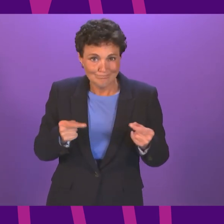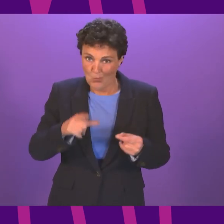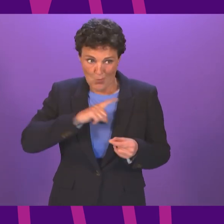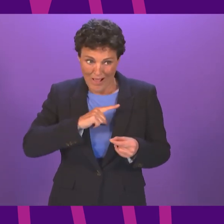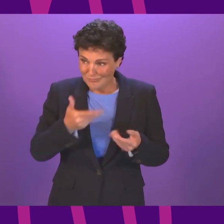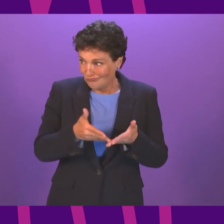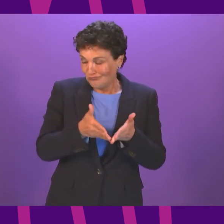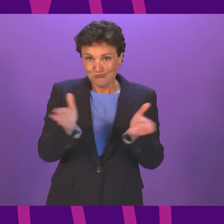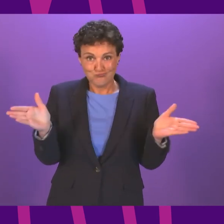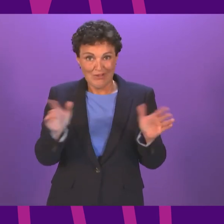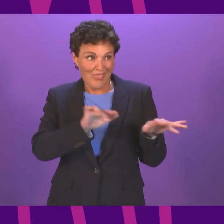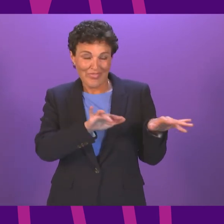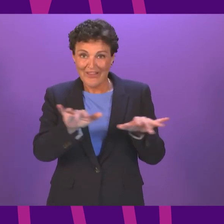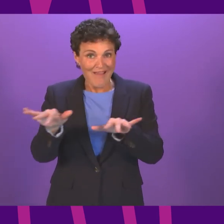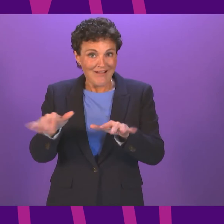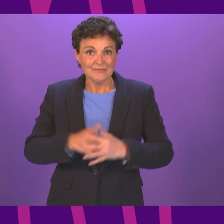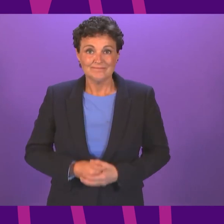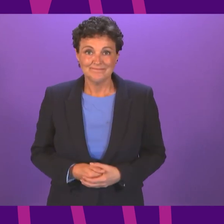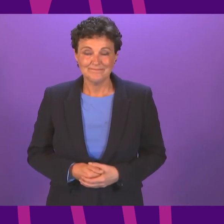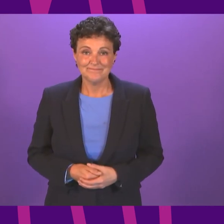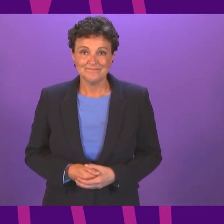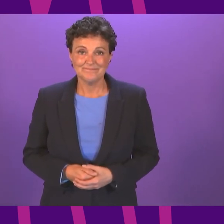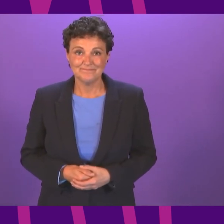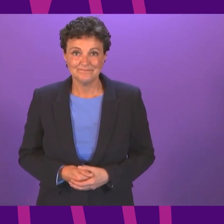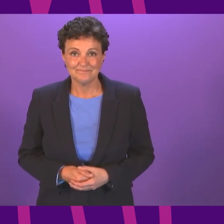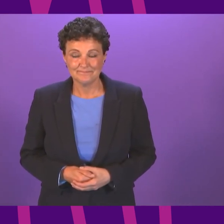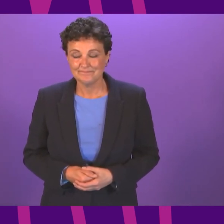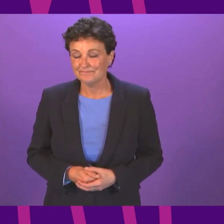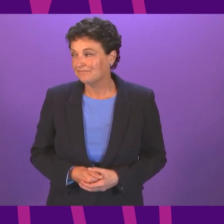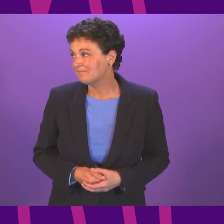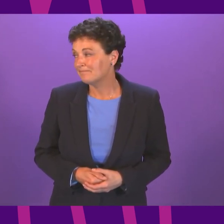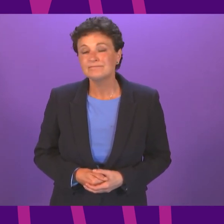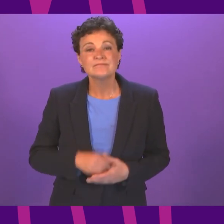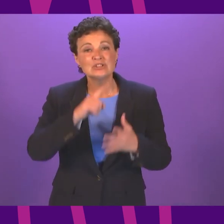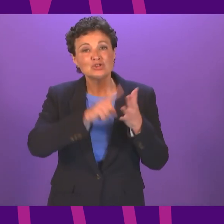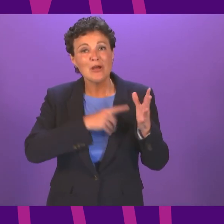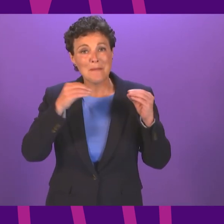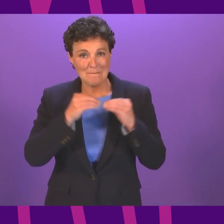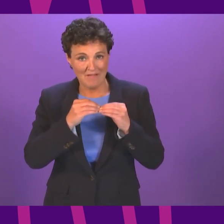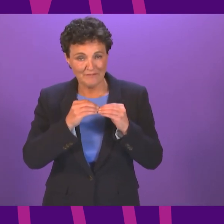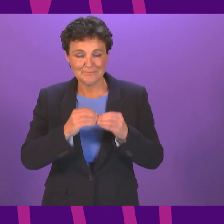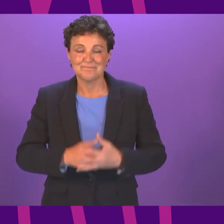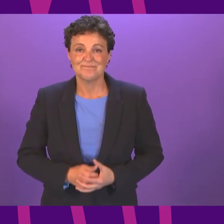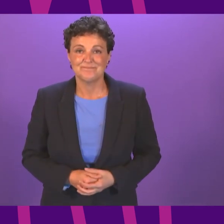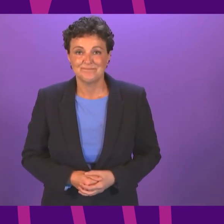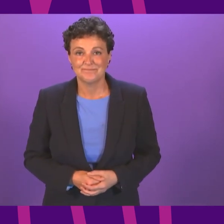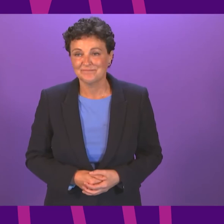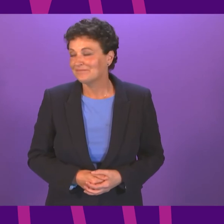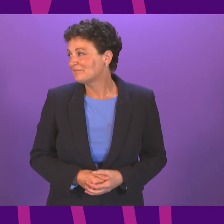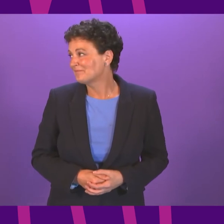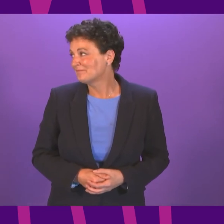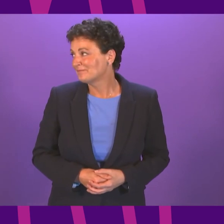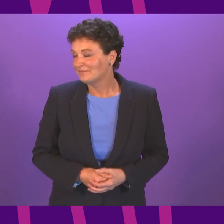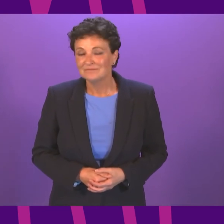are widely accessible and on a universal basis. I call Jeremy Belford to be followed by Rona Mackay. Thank you, President,